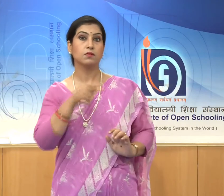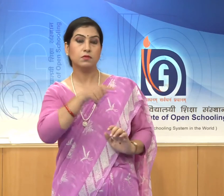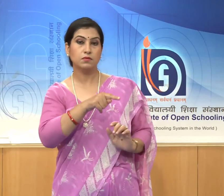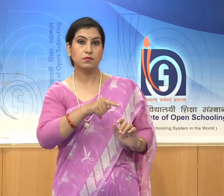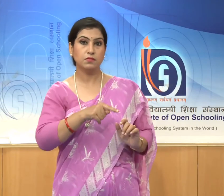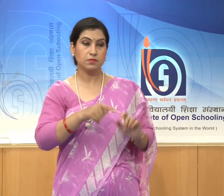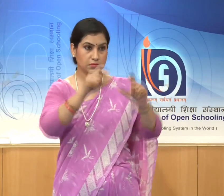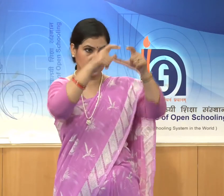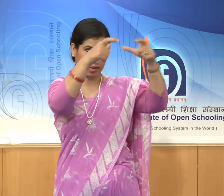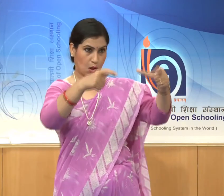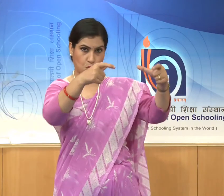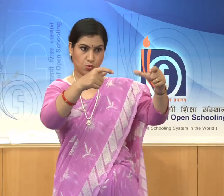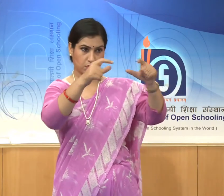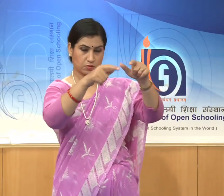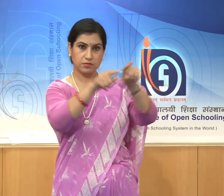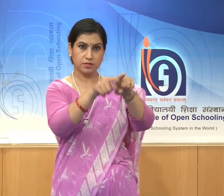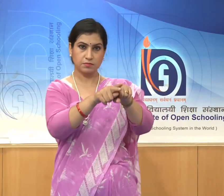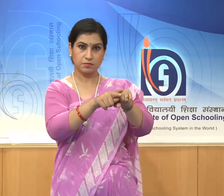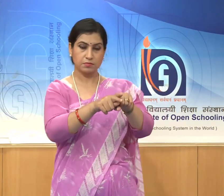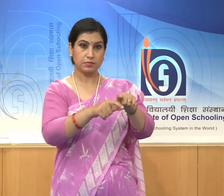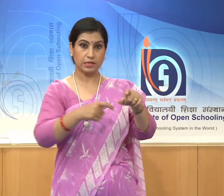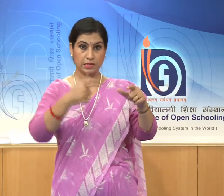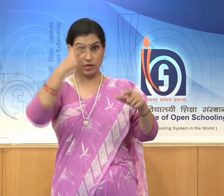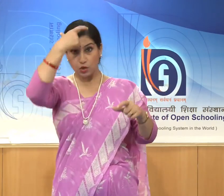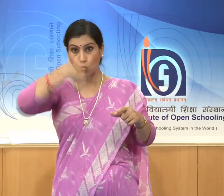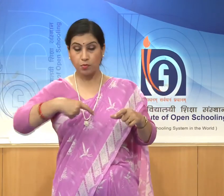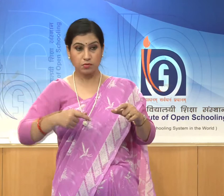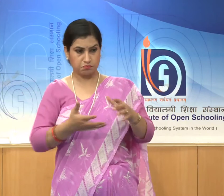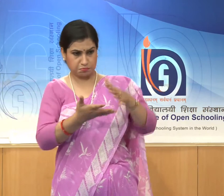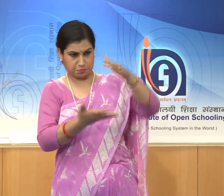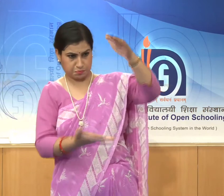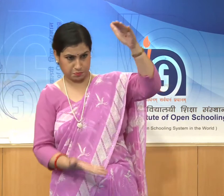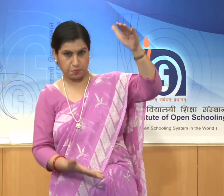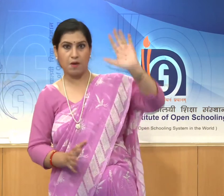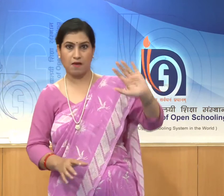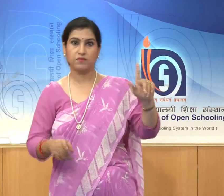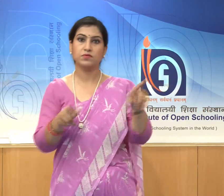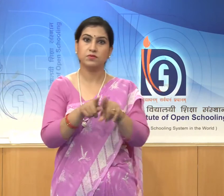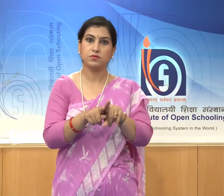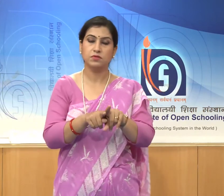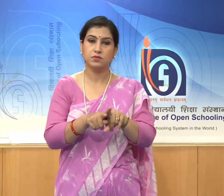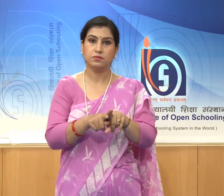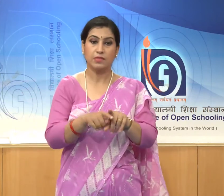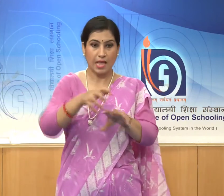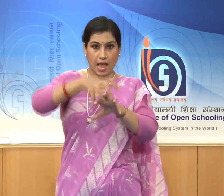of life size human and animal figures.